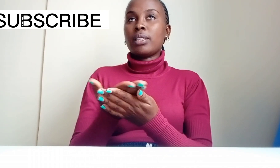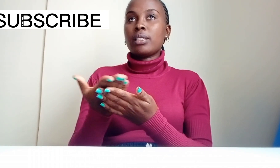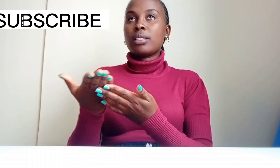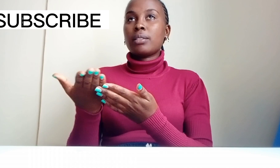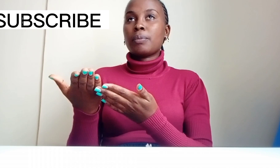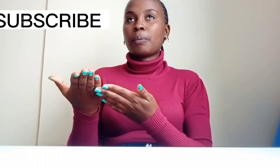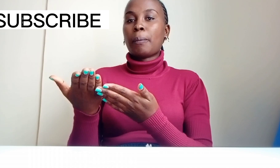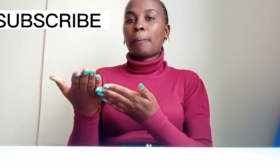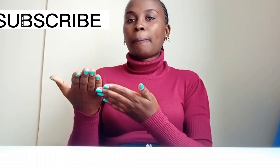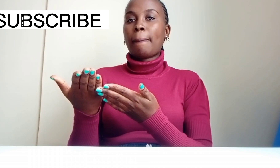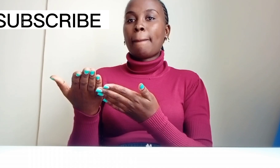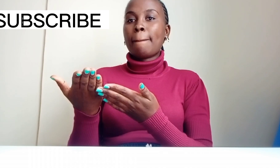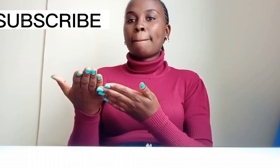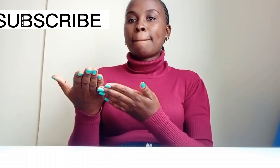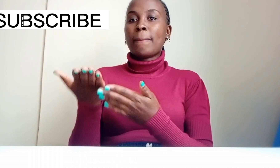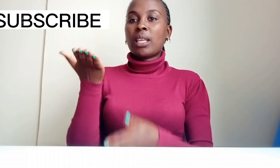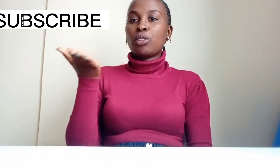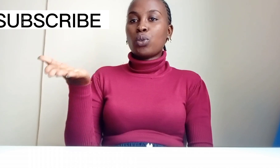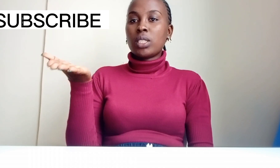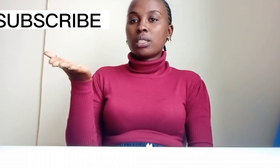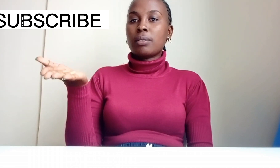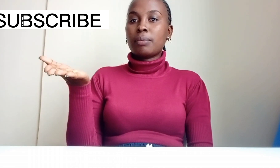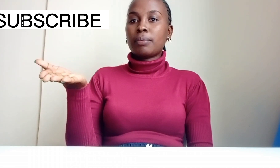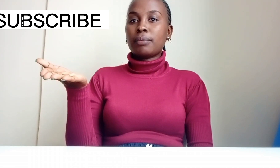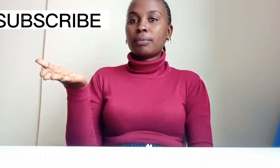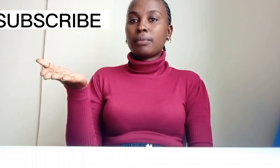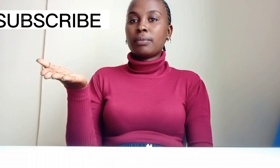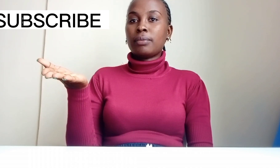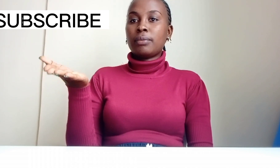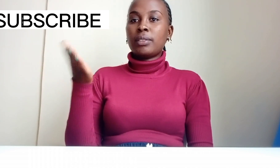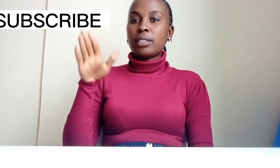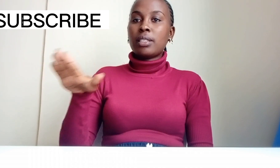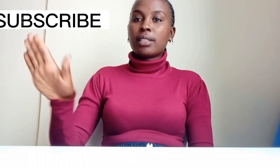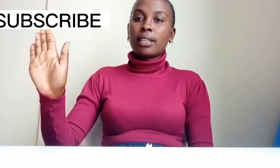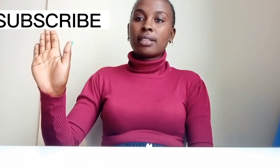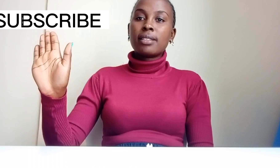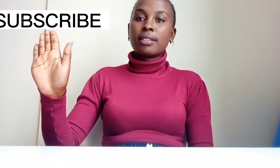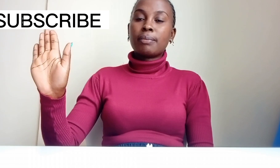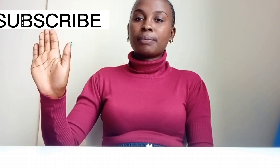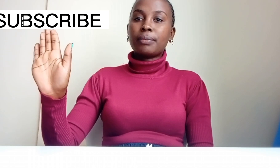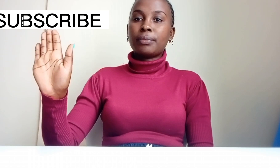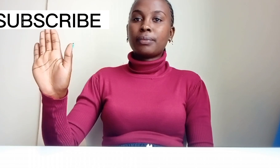this, those, those, there's there's when